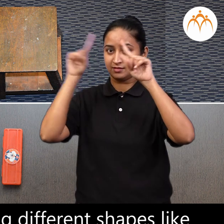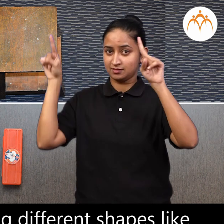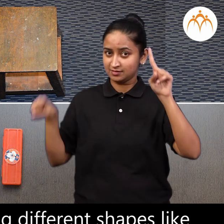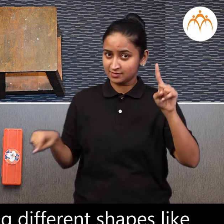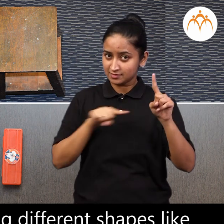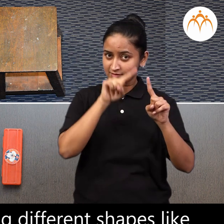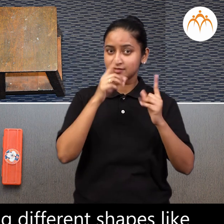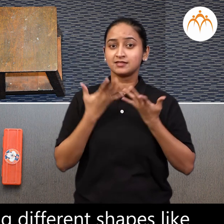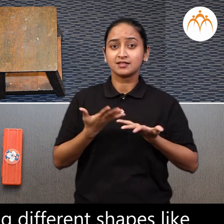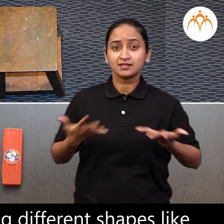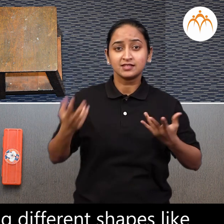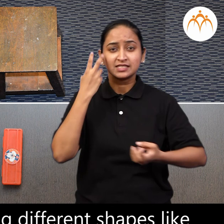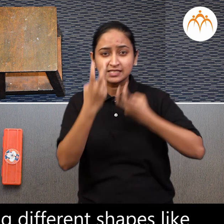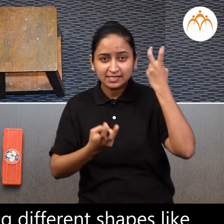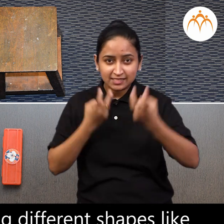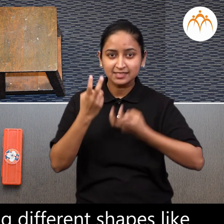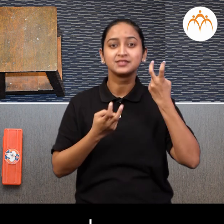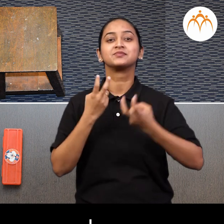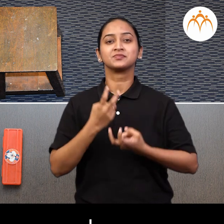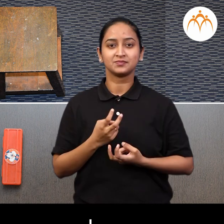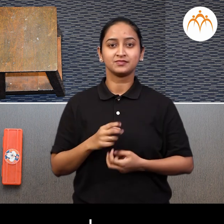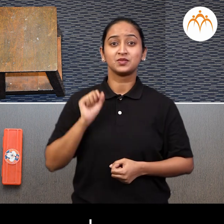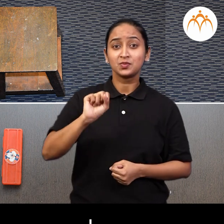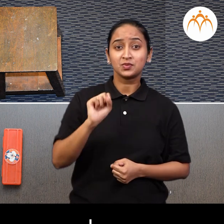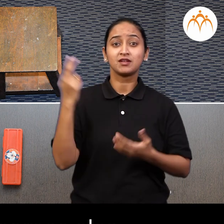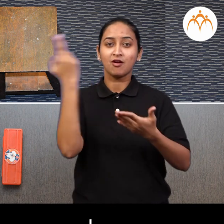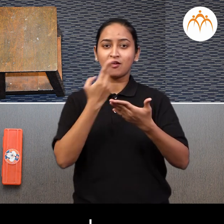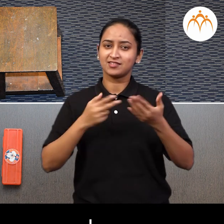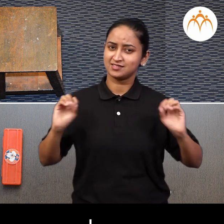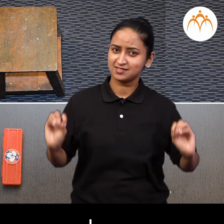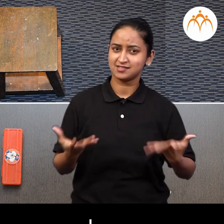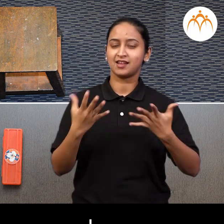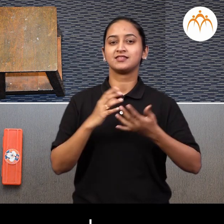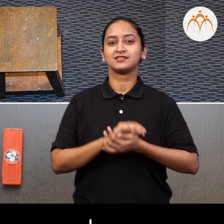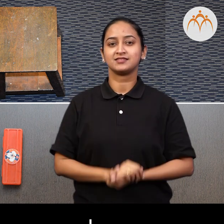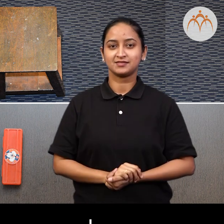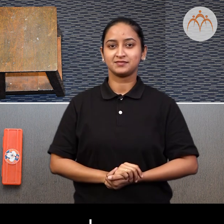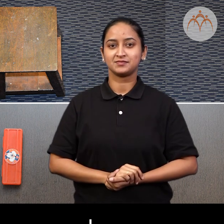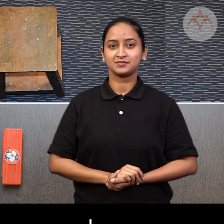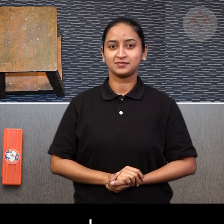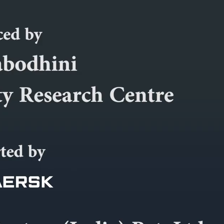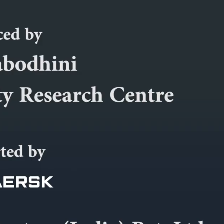rectangle and draw them. Write their names also. write on.